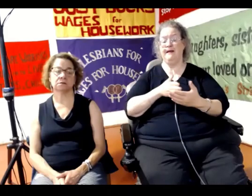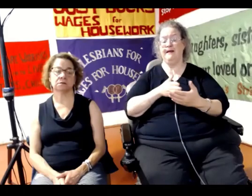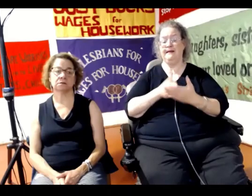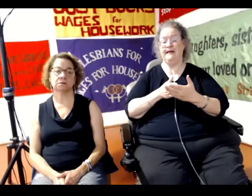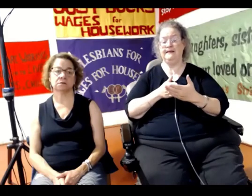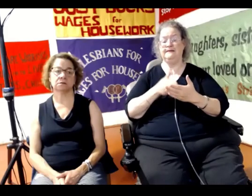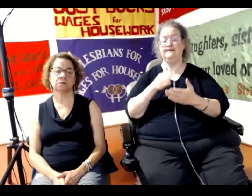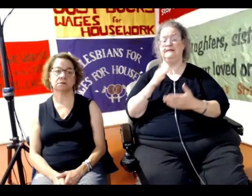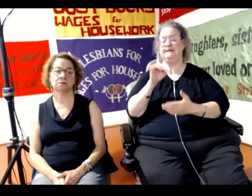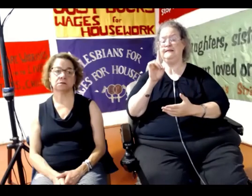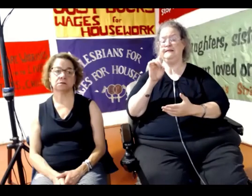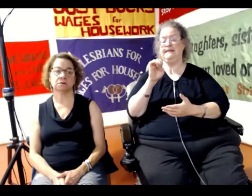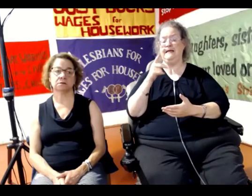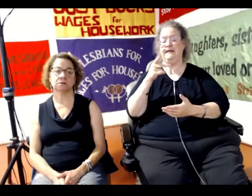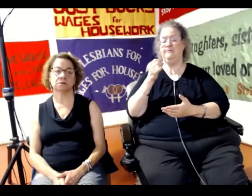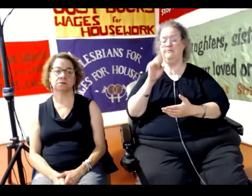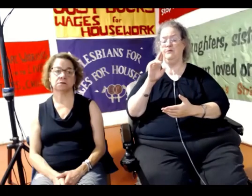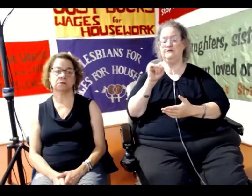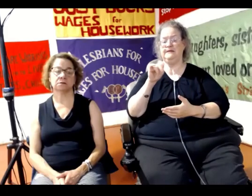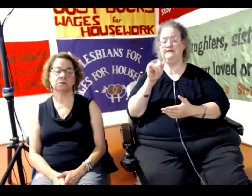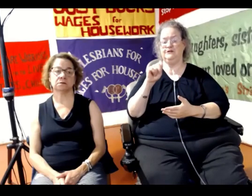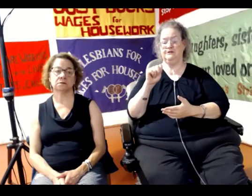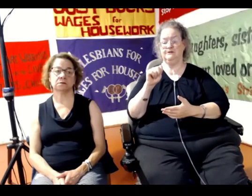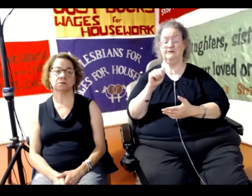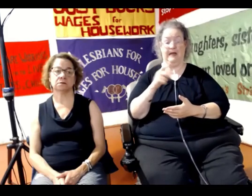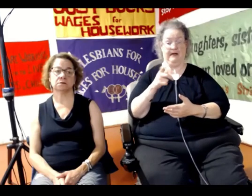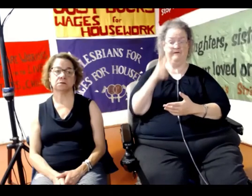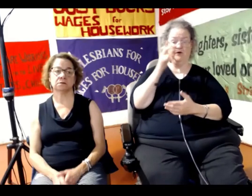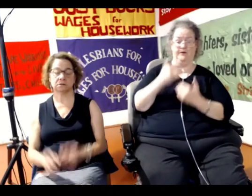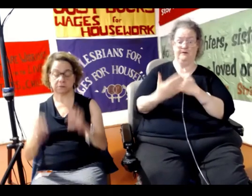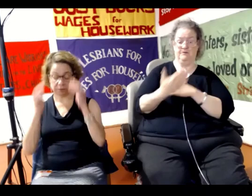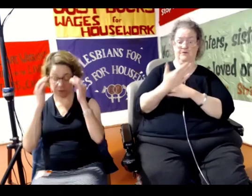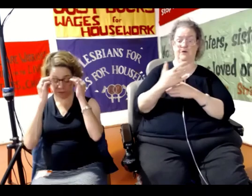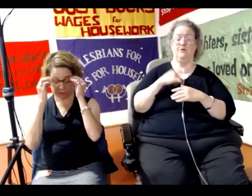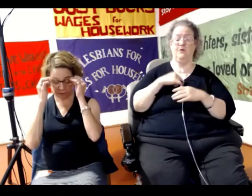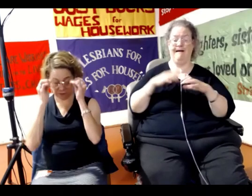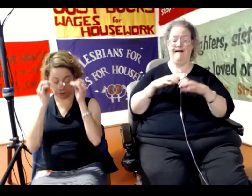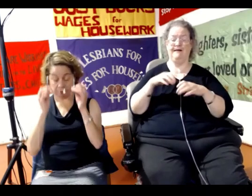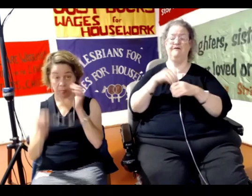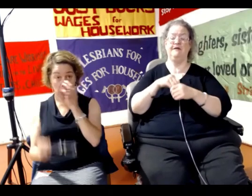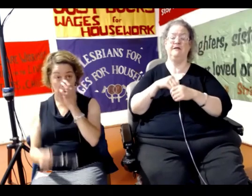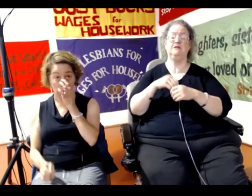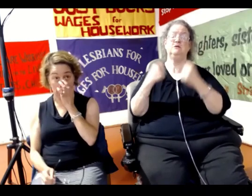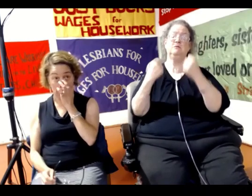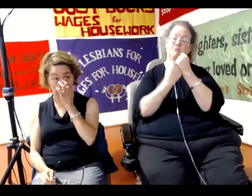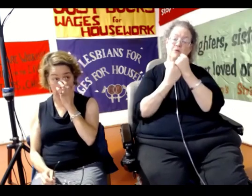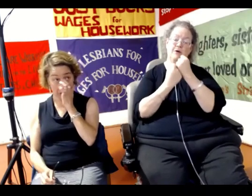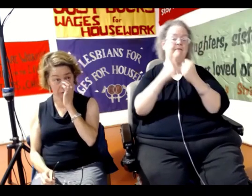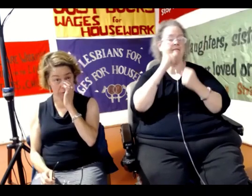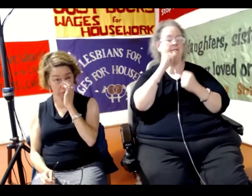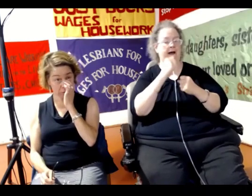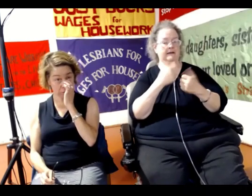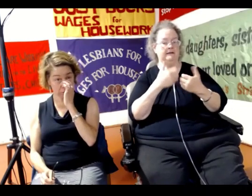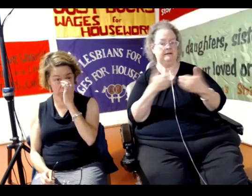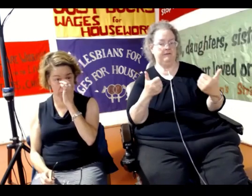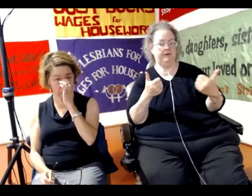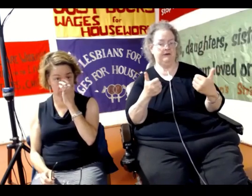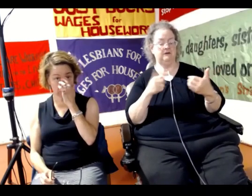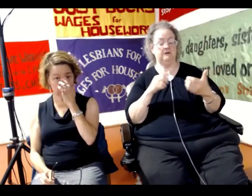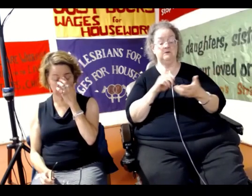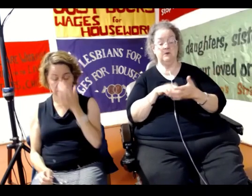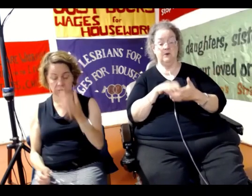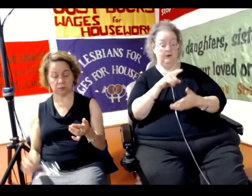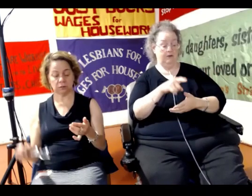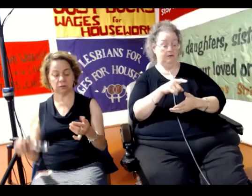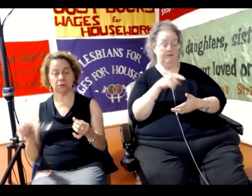And as you've heard this morning, we're active in support, not separation against the unwarranted separation of